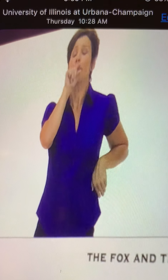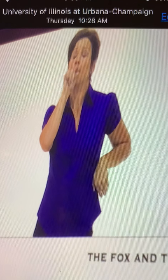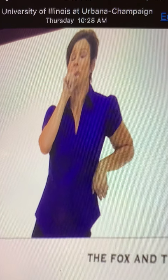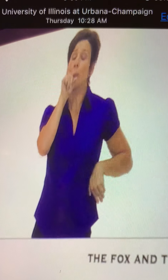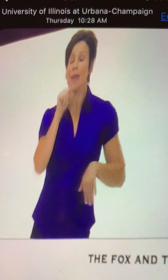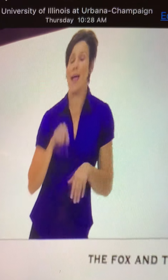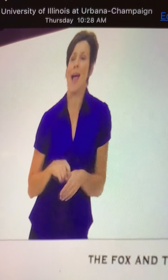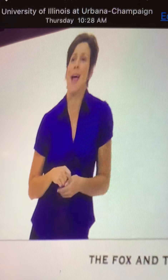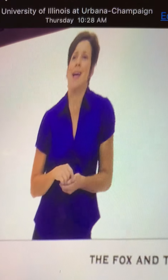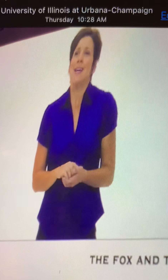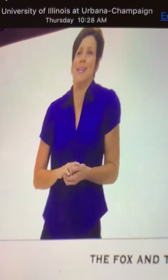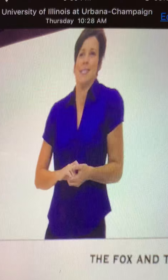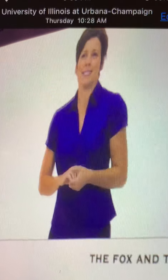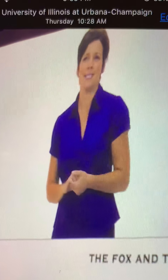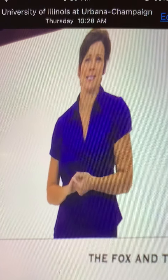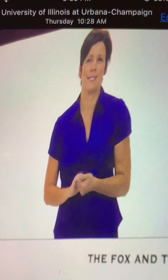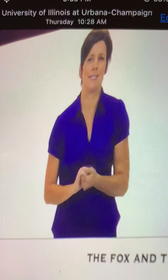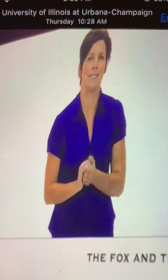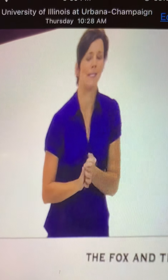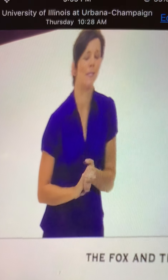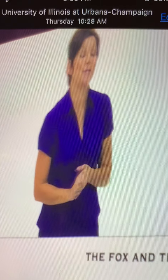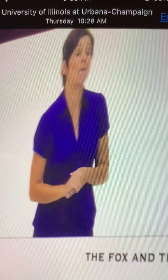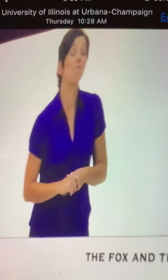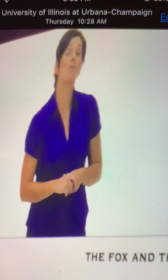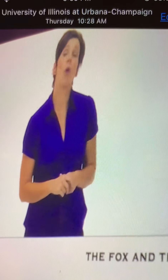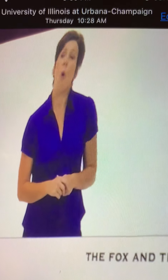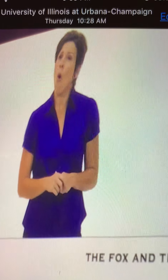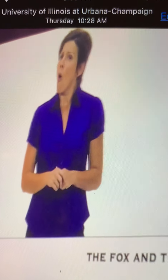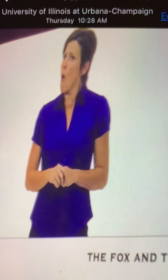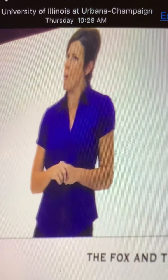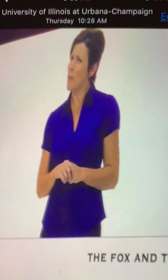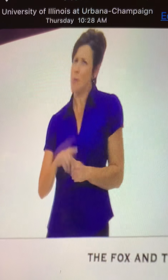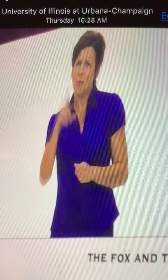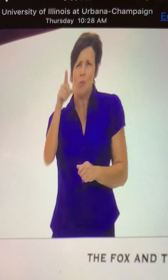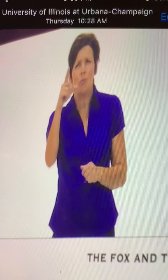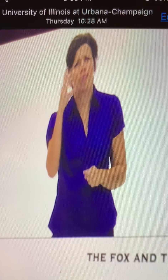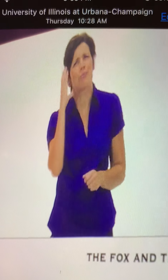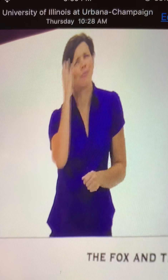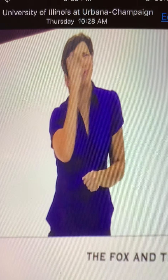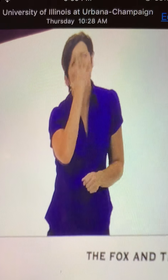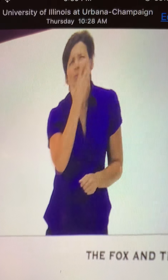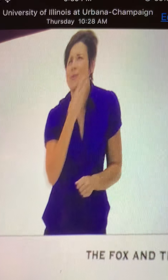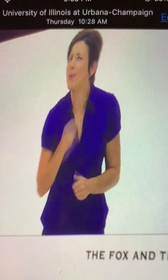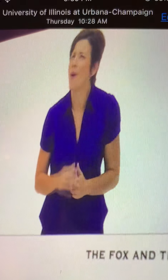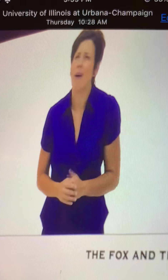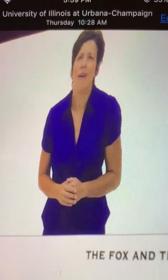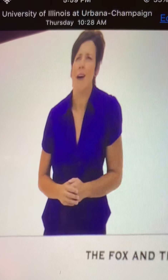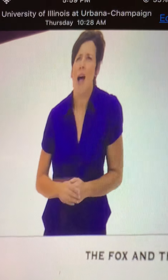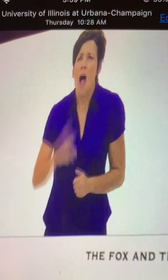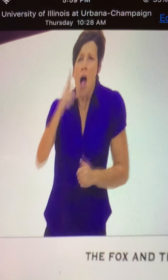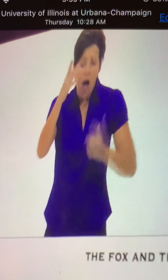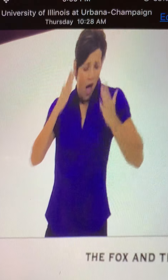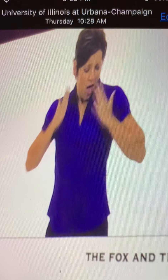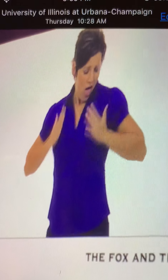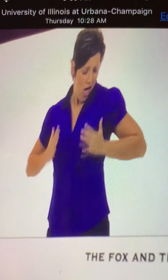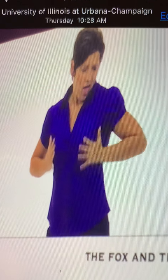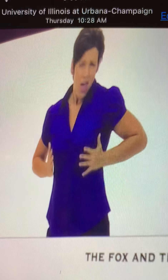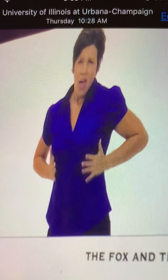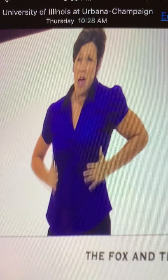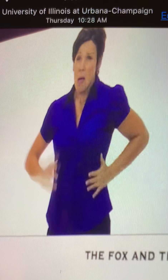pretty much every single time. I also think the MP5K is outmatched by every single main meta weapon there is in the game right now.